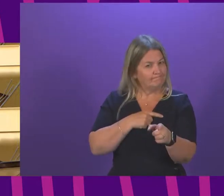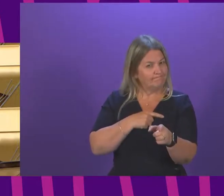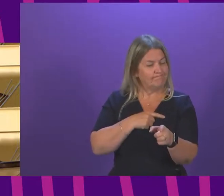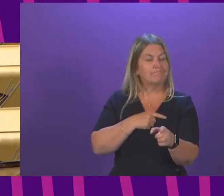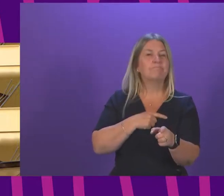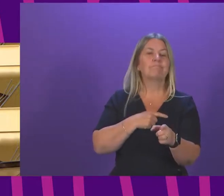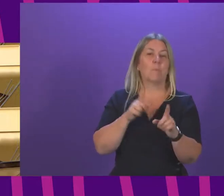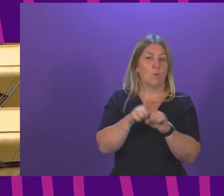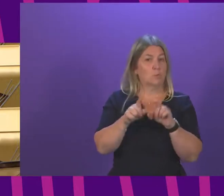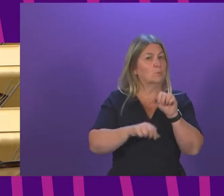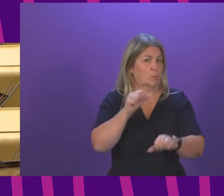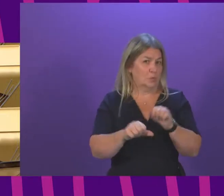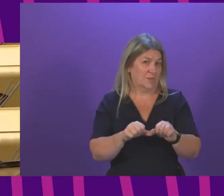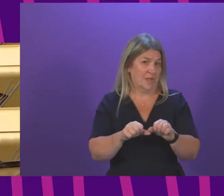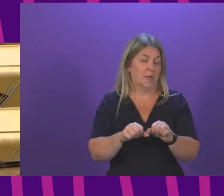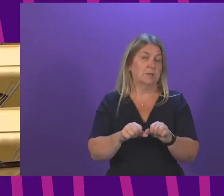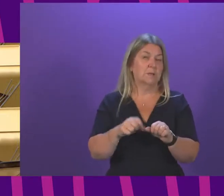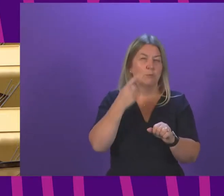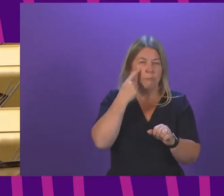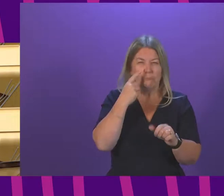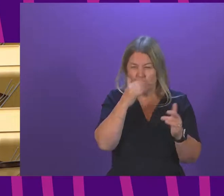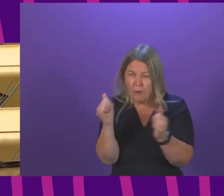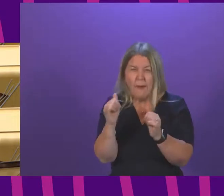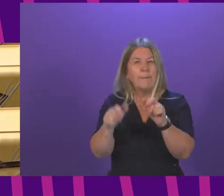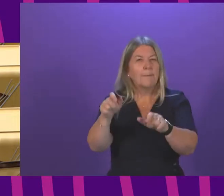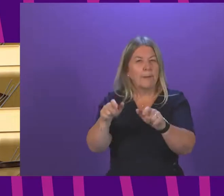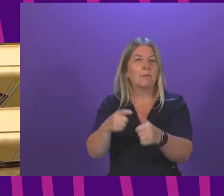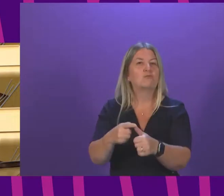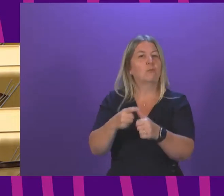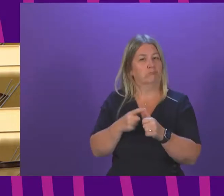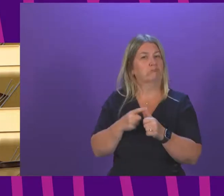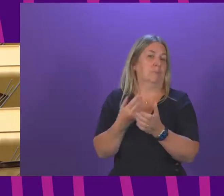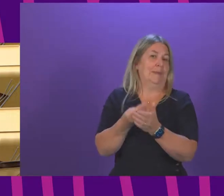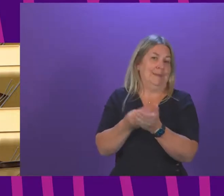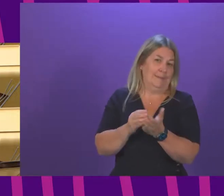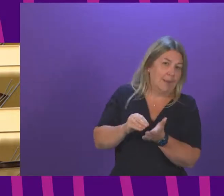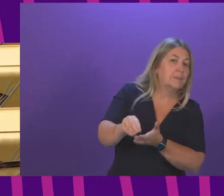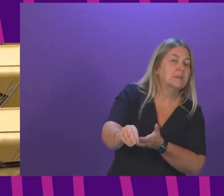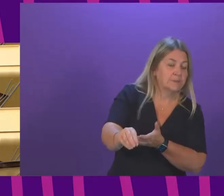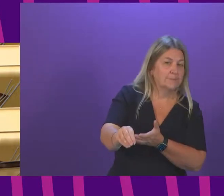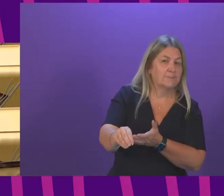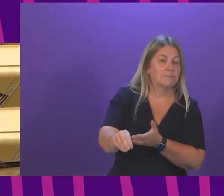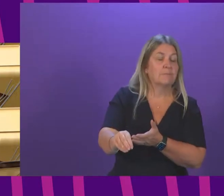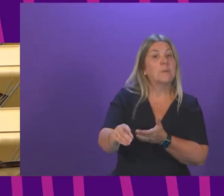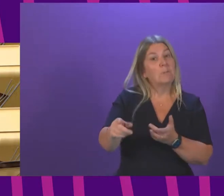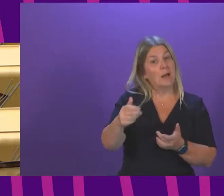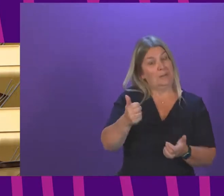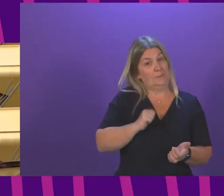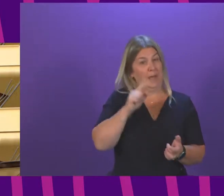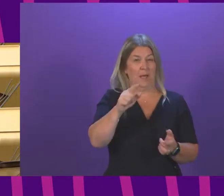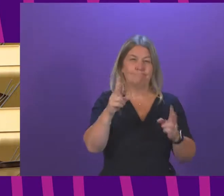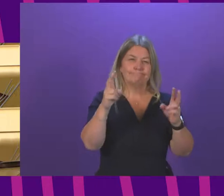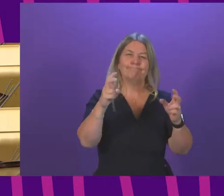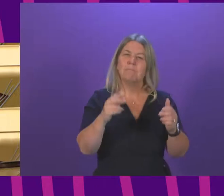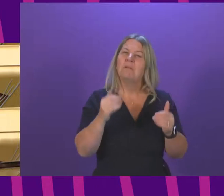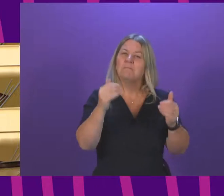process that has to be gone through to verify those applications. But I assure Mr Mara, based on the experience of the advanced payment scheme,